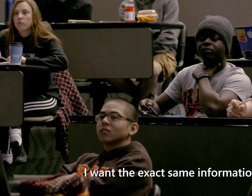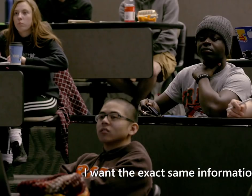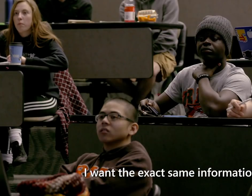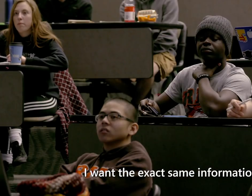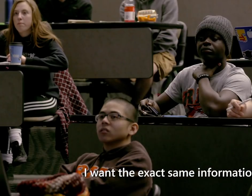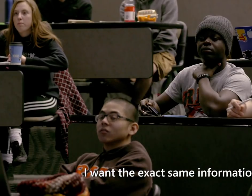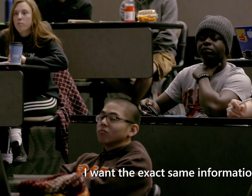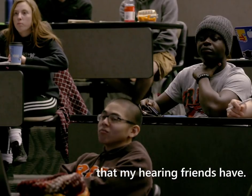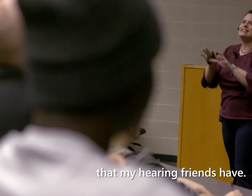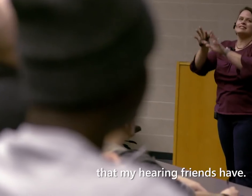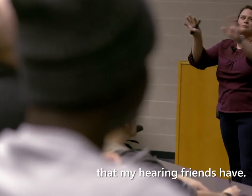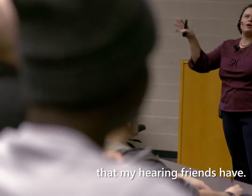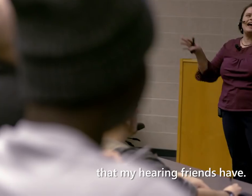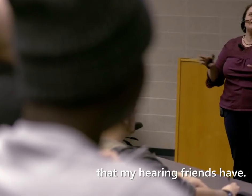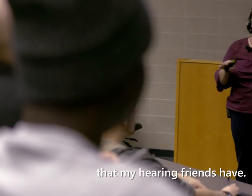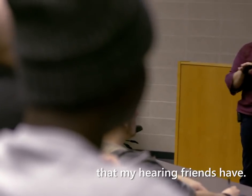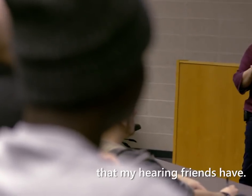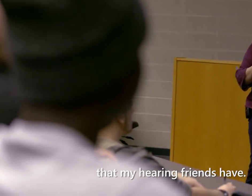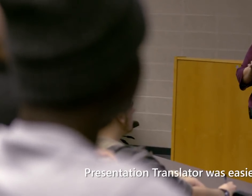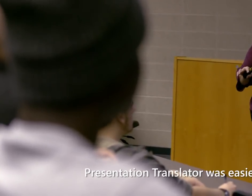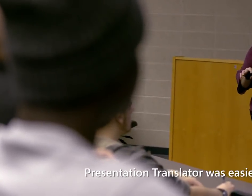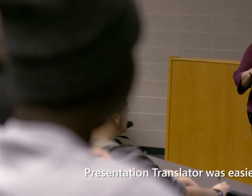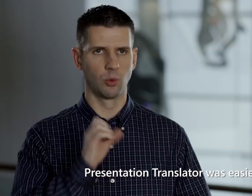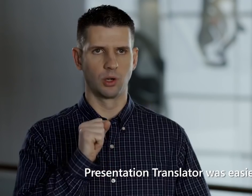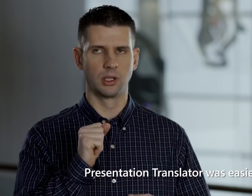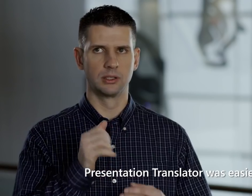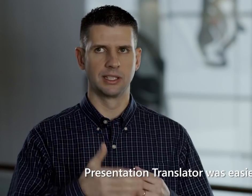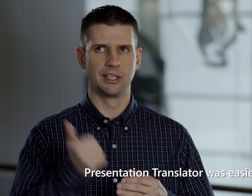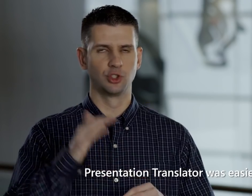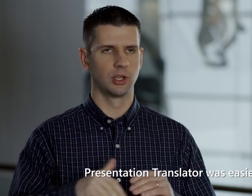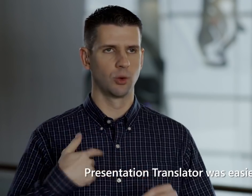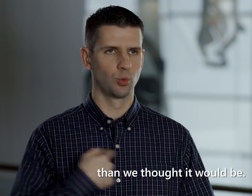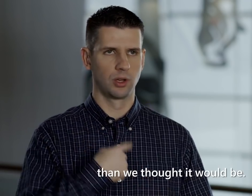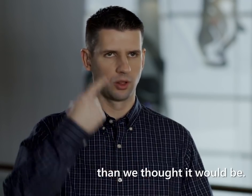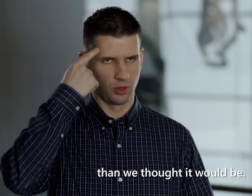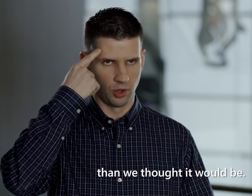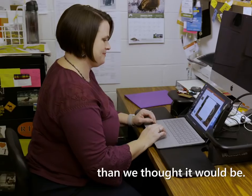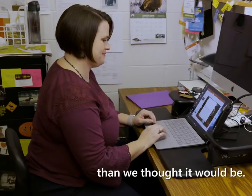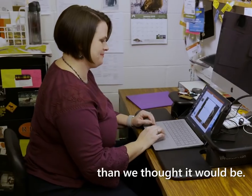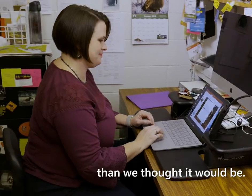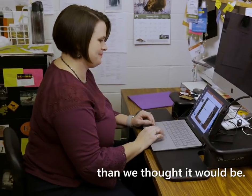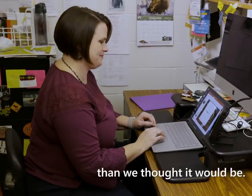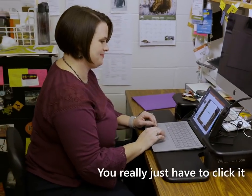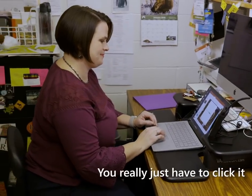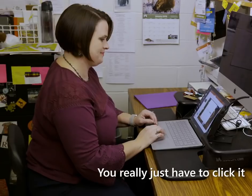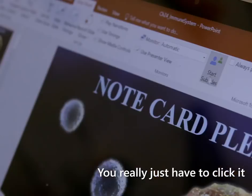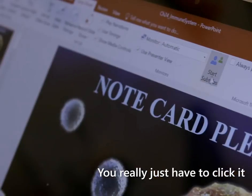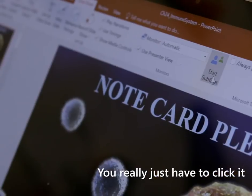same information that my hearing friends have. Presentation Translator was easier than we thought it would be. You really just have to